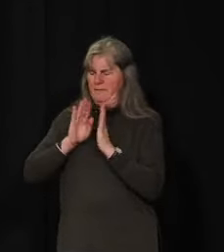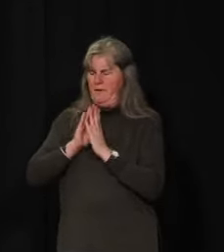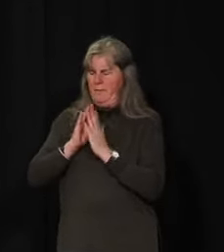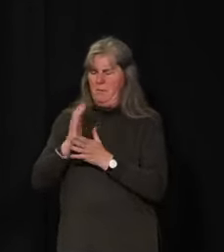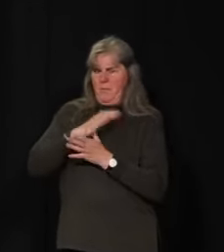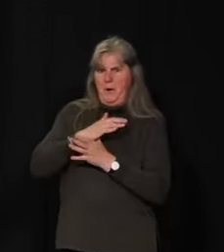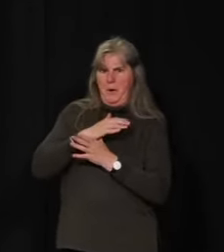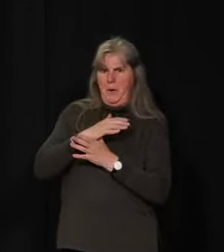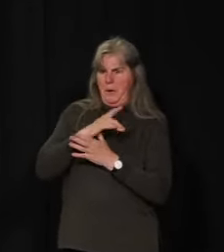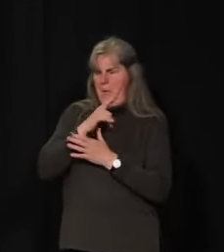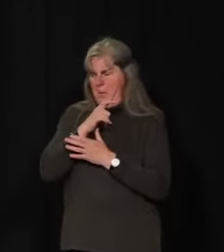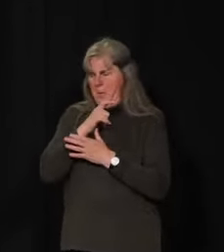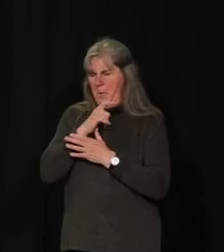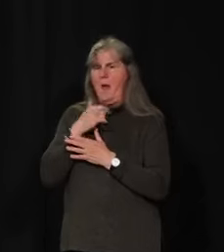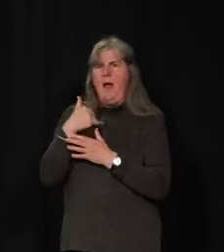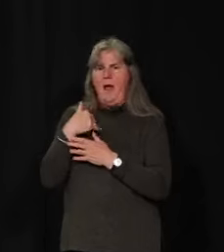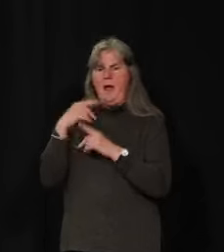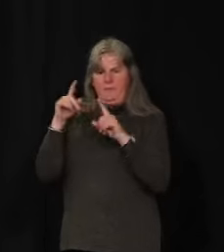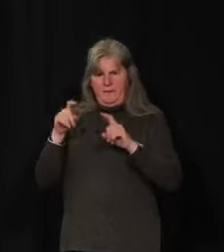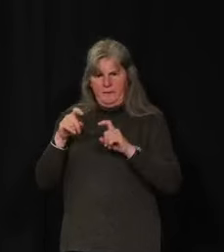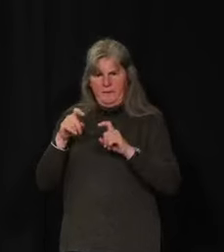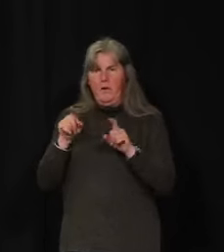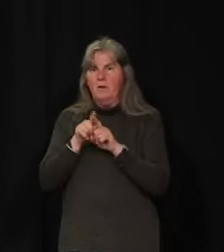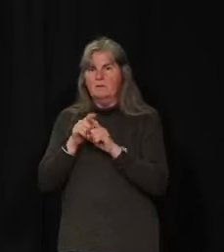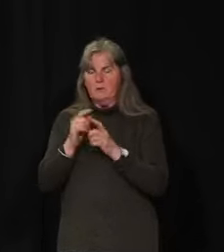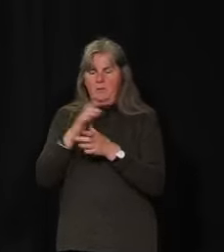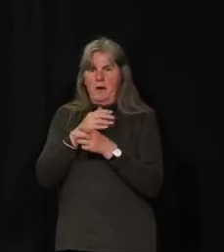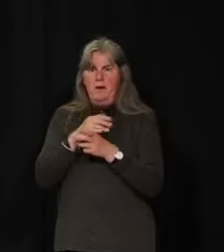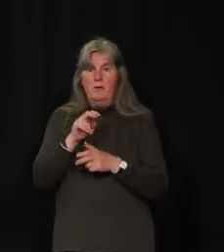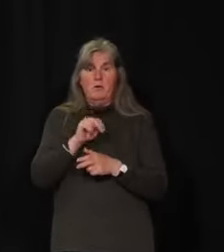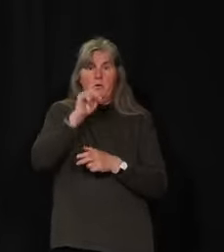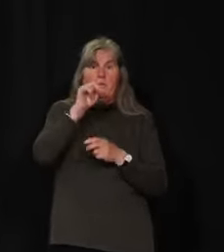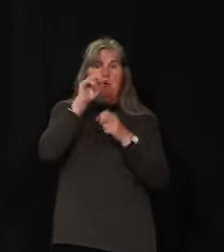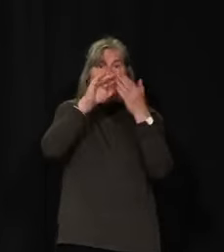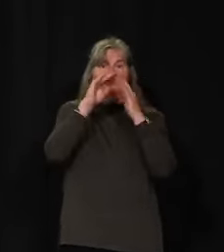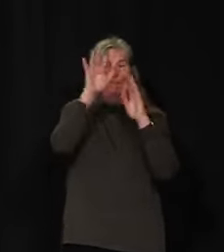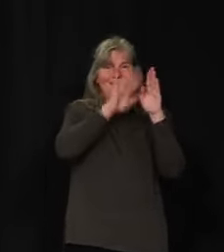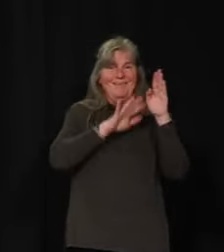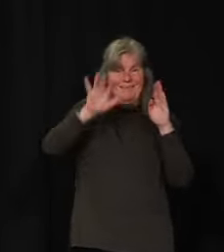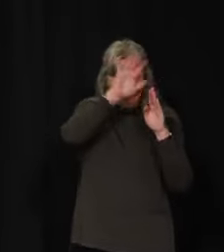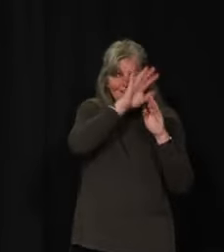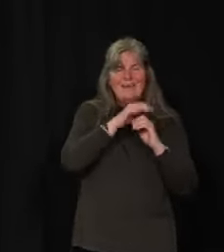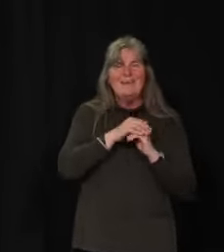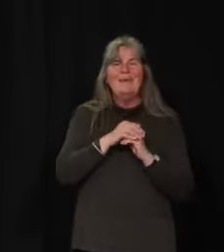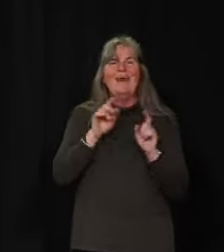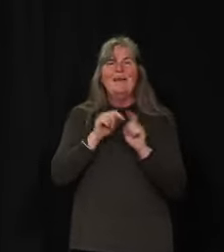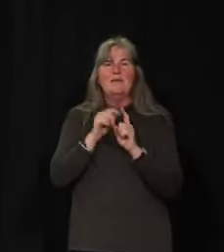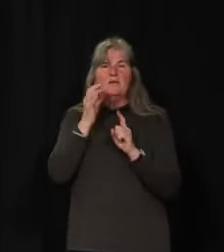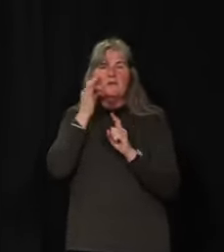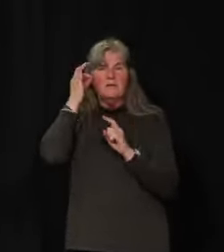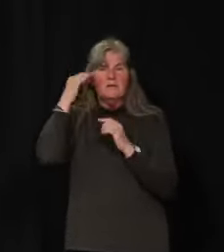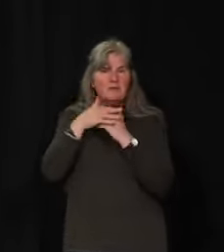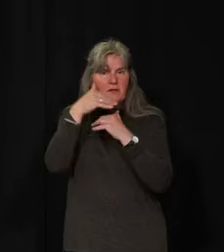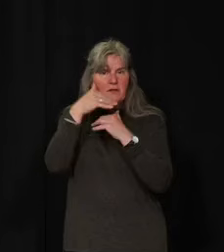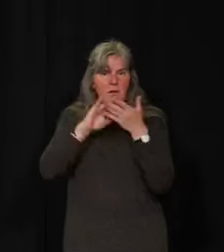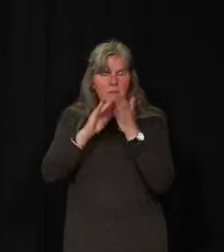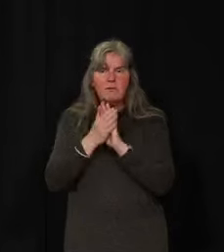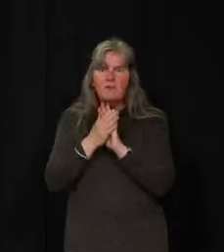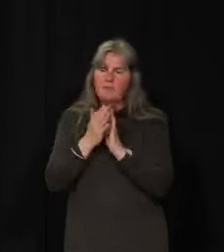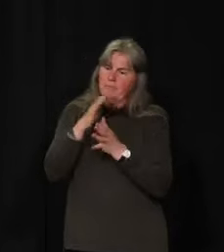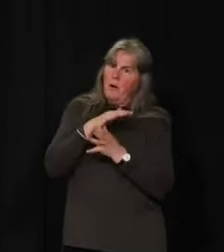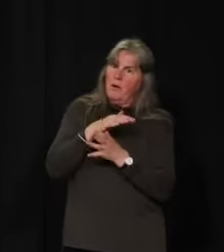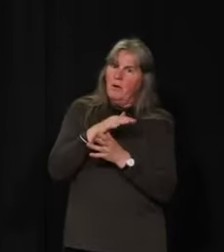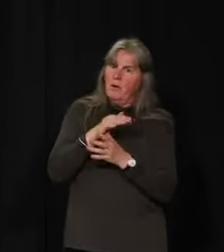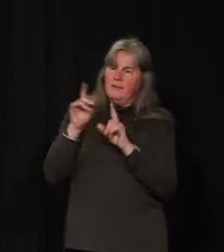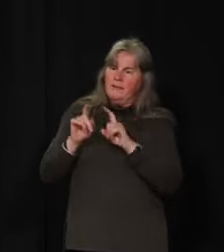populations. We talked about prioritizing northern populations and populations of Indigenous communities as well. So